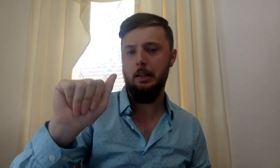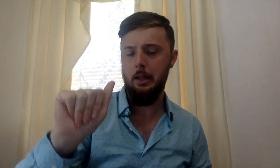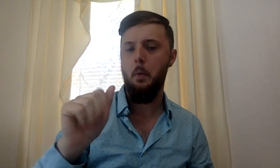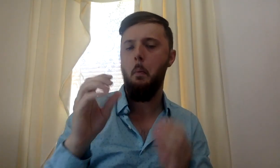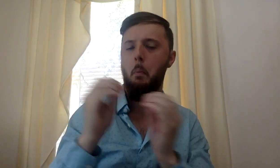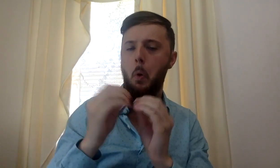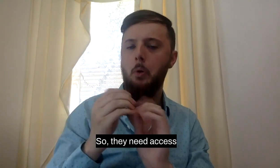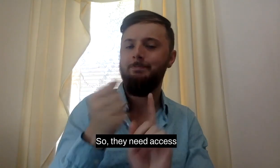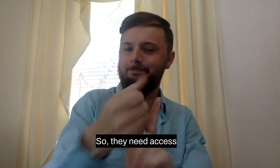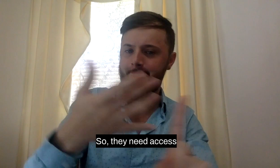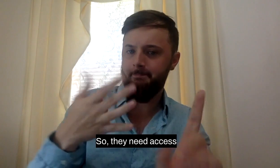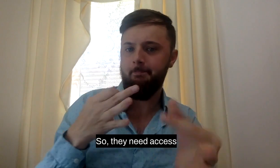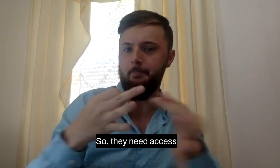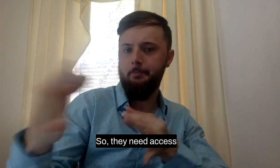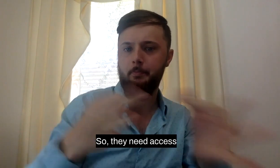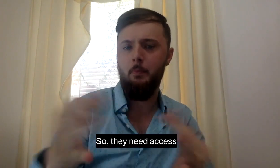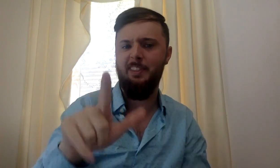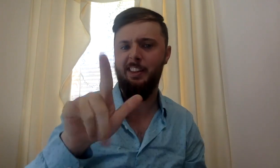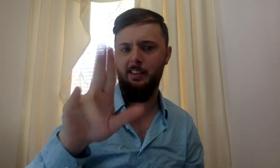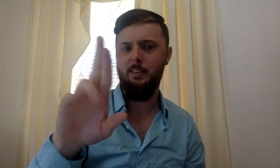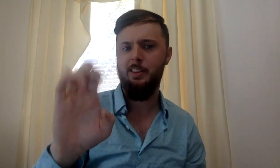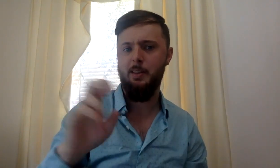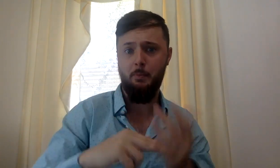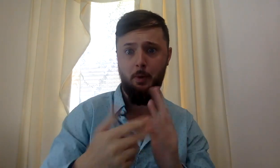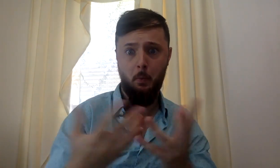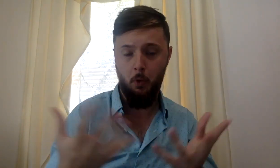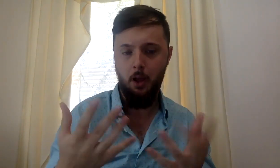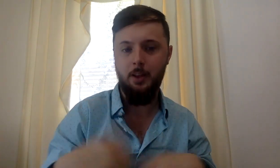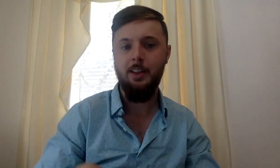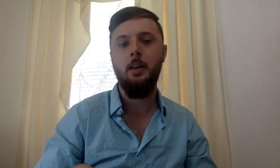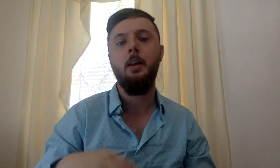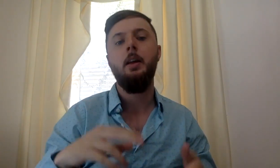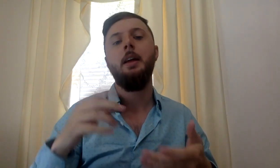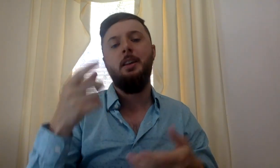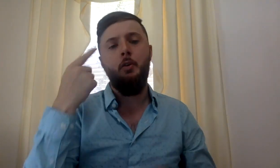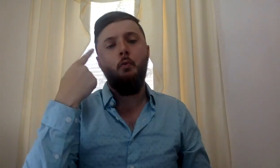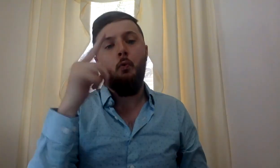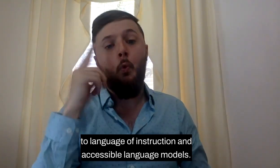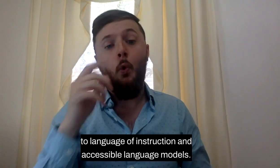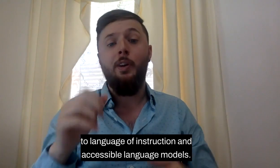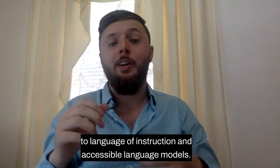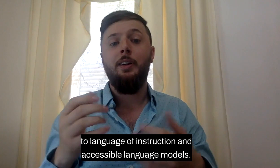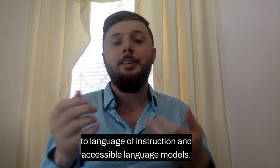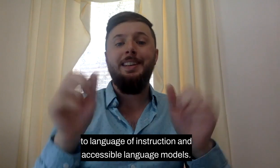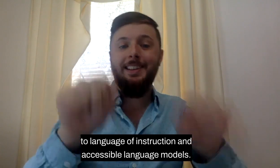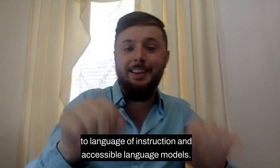So they need access to language of instruction